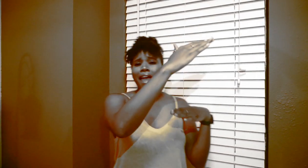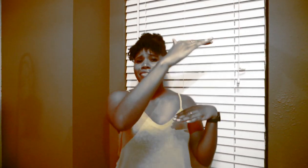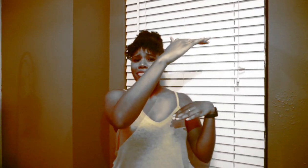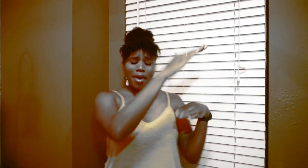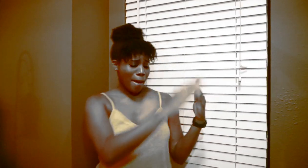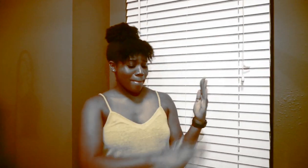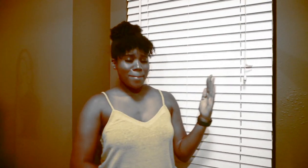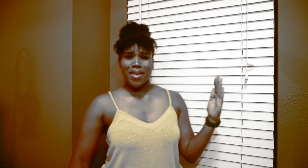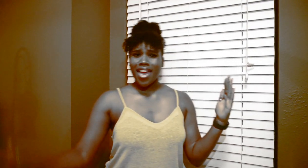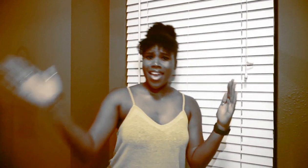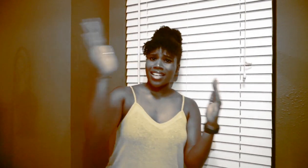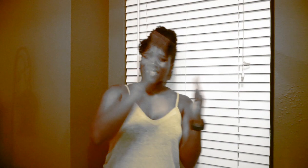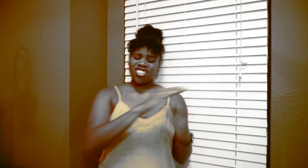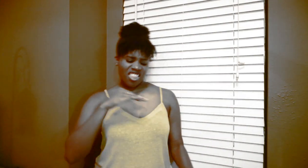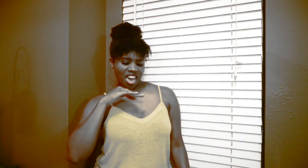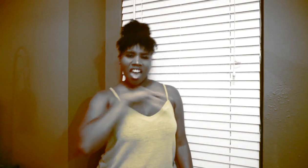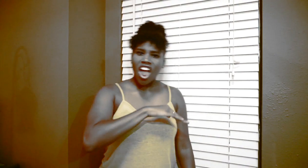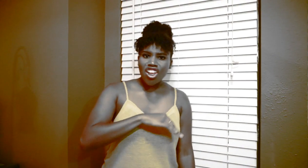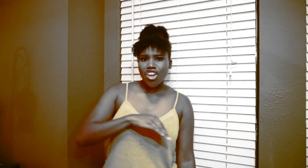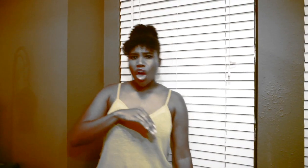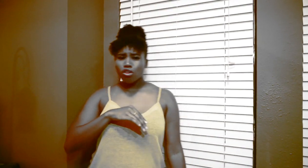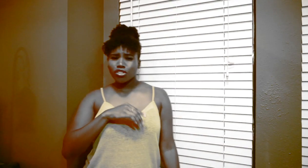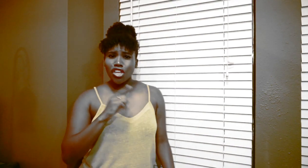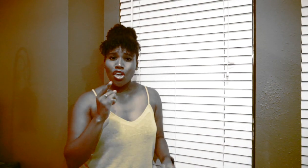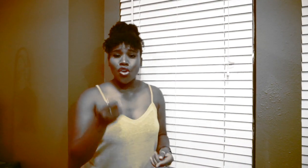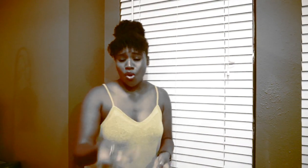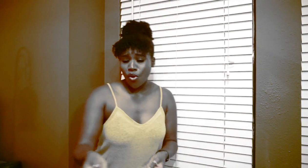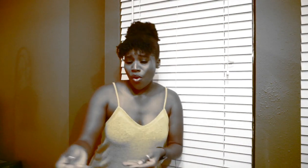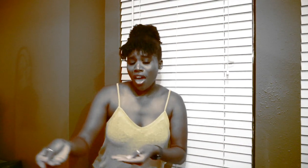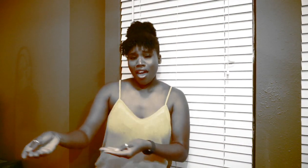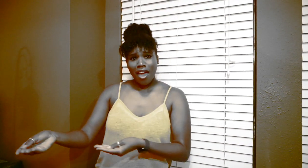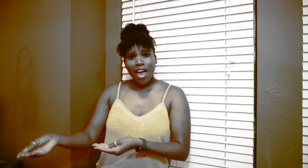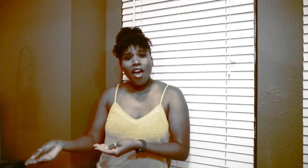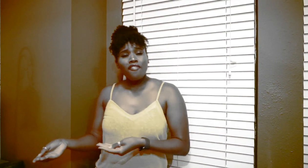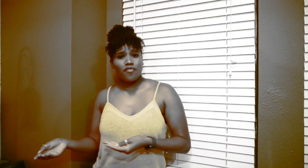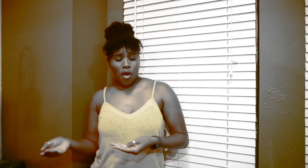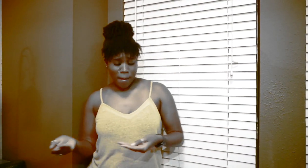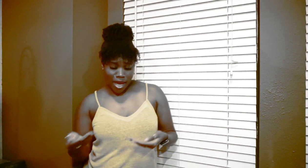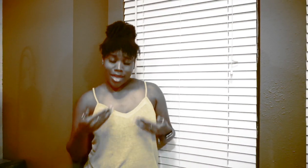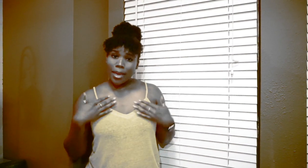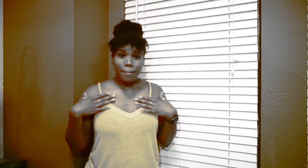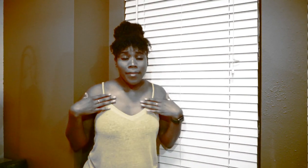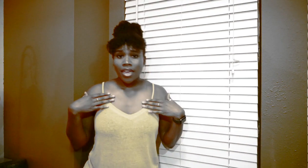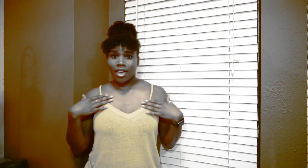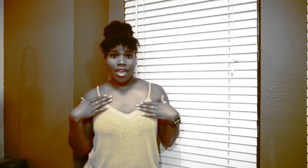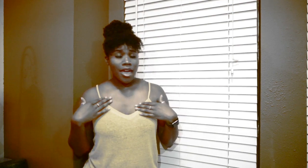the best life Goals to you For making me